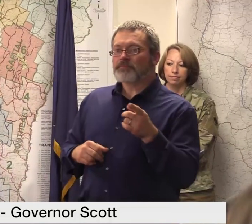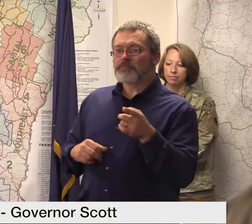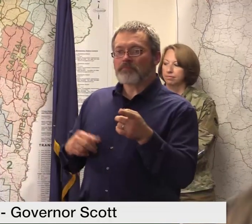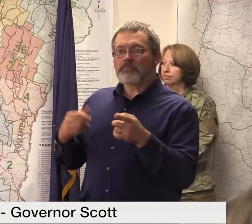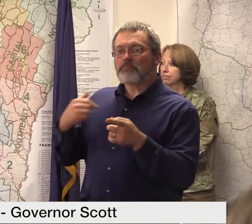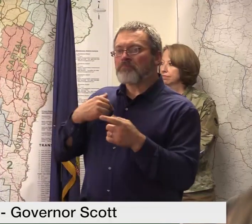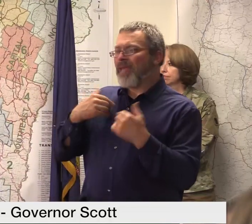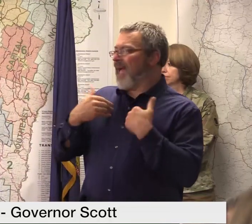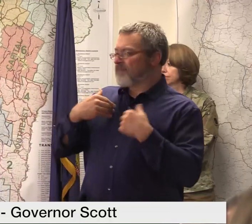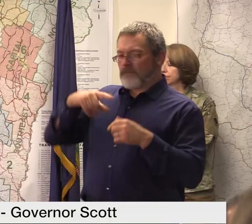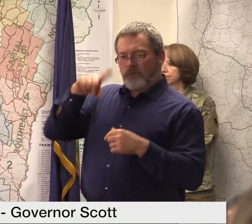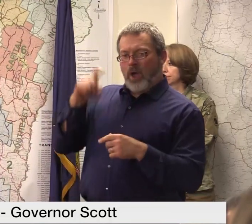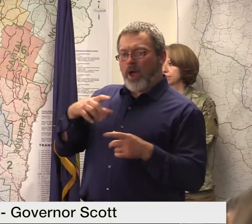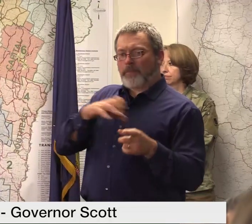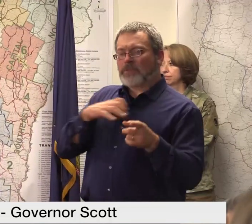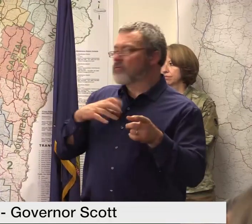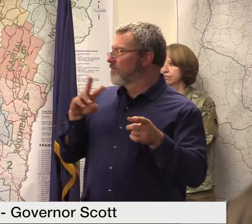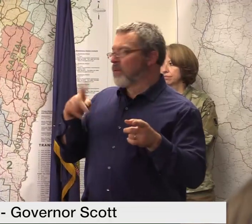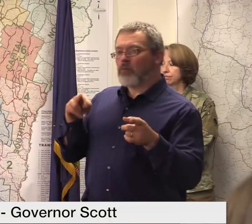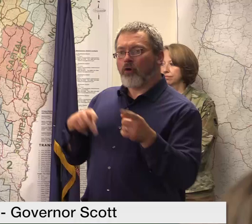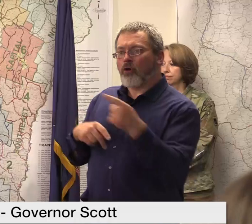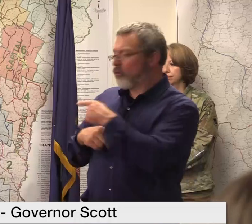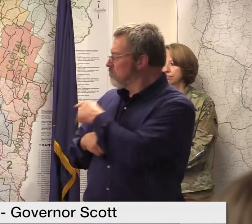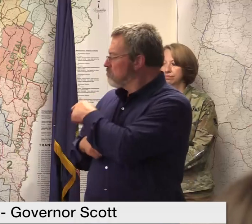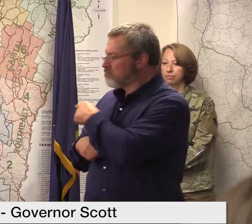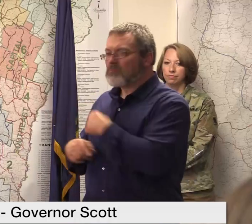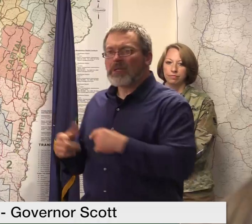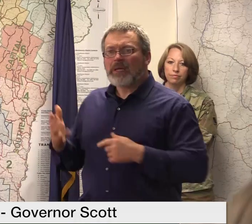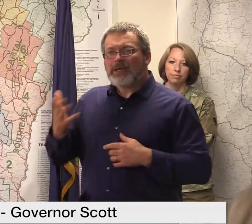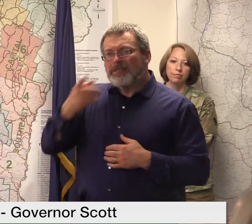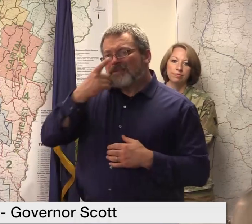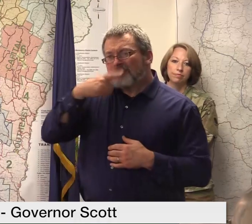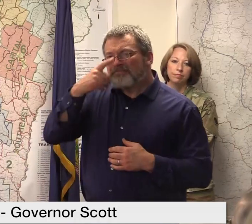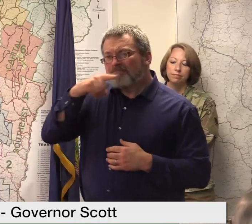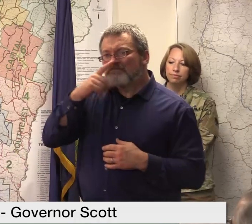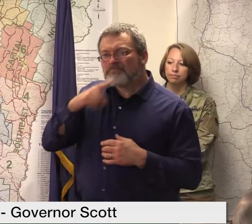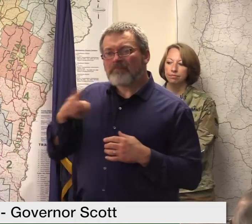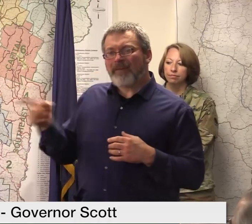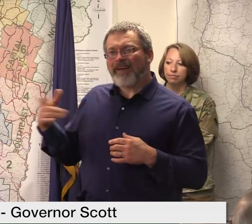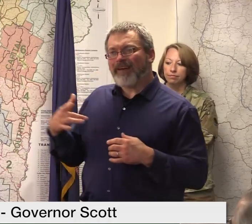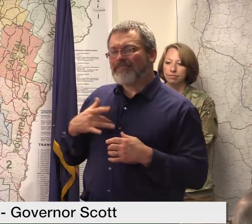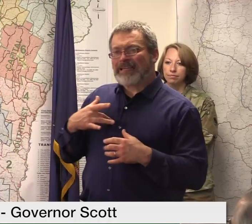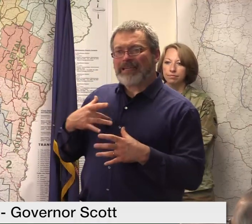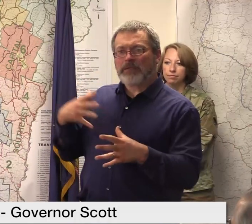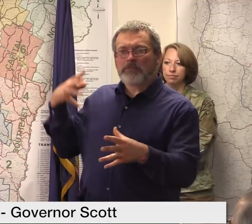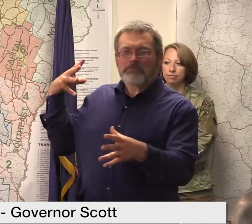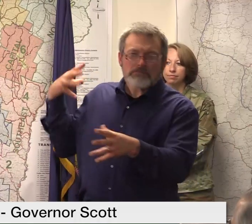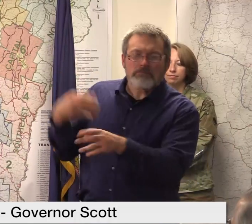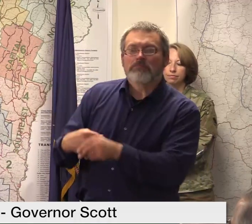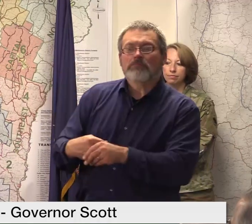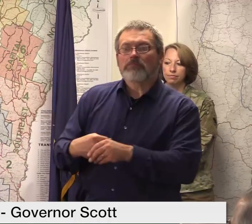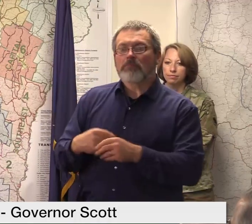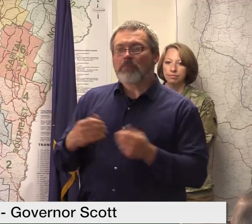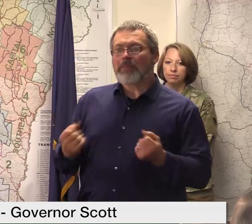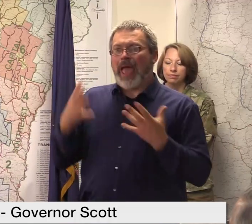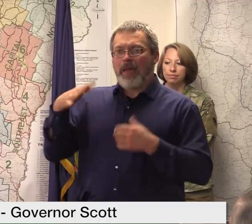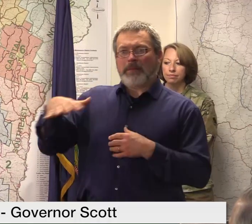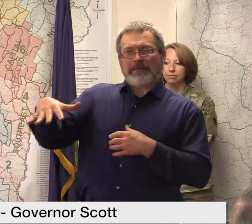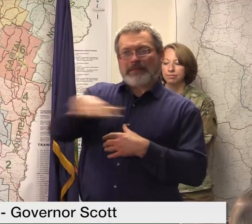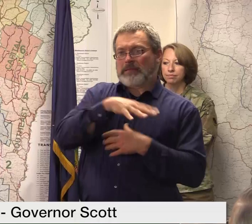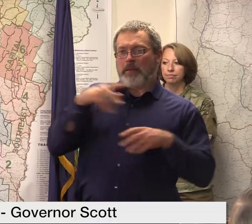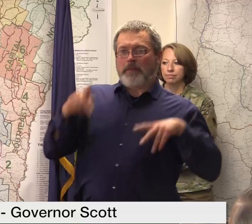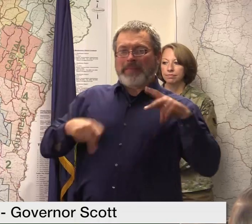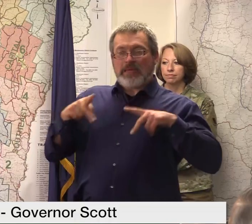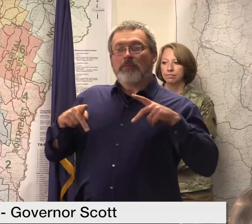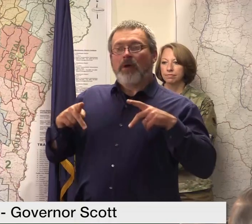have a total tally for the number of people who have been displaced from their homes throughout the duration of this including people who stay in a friend